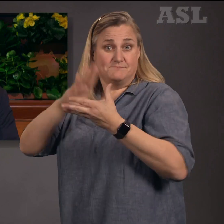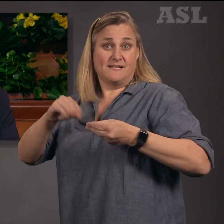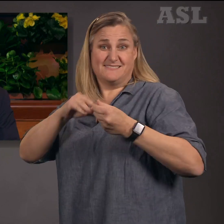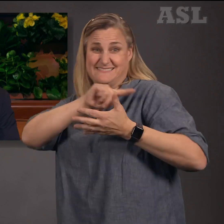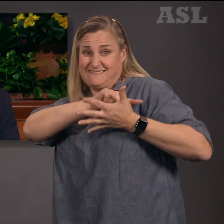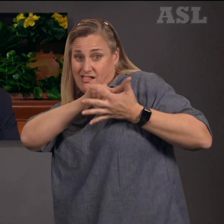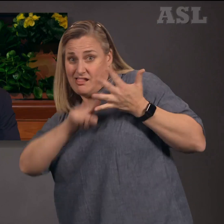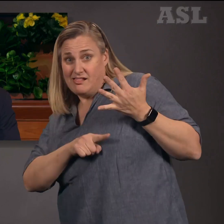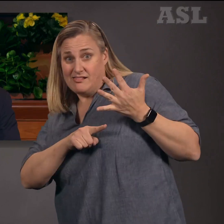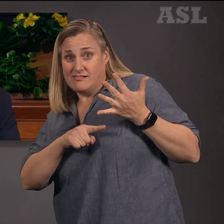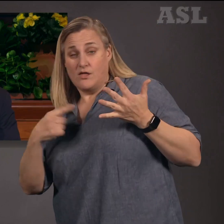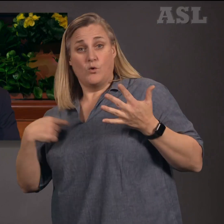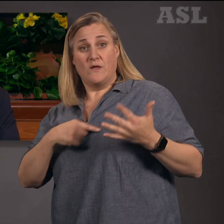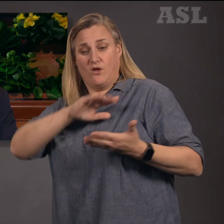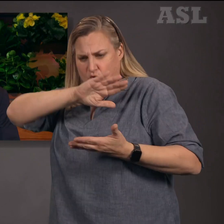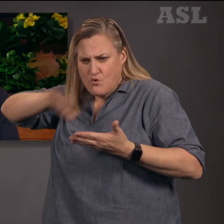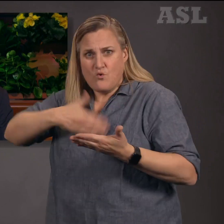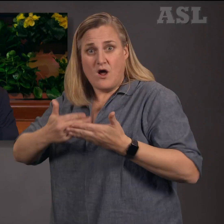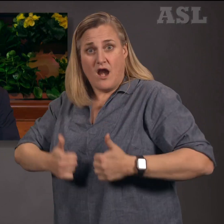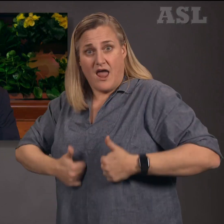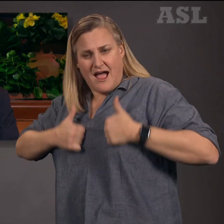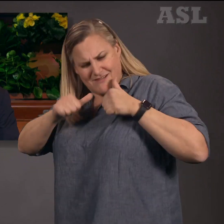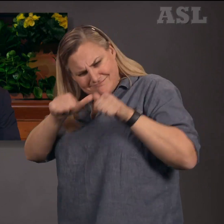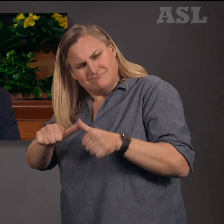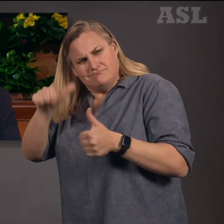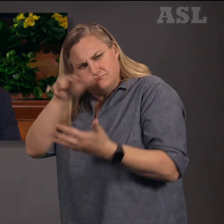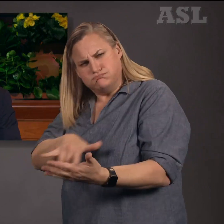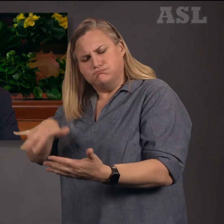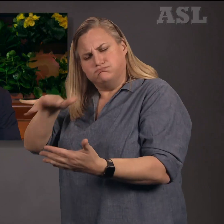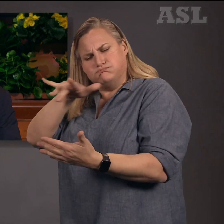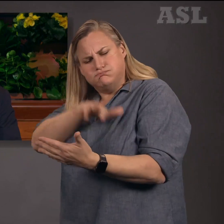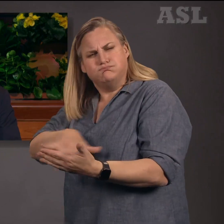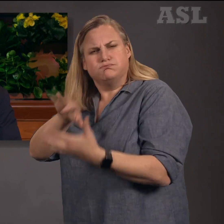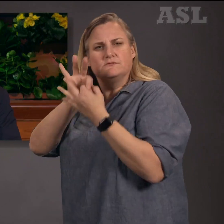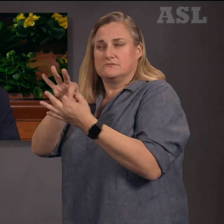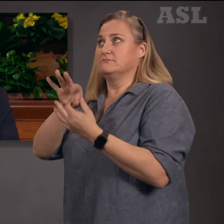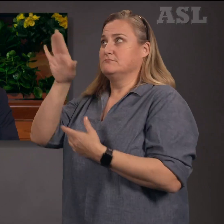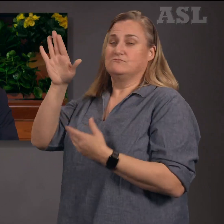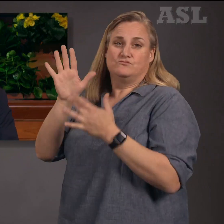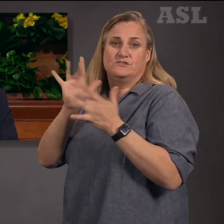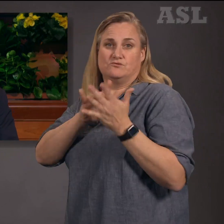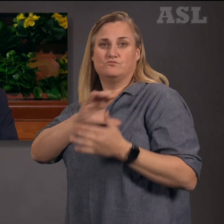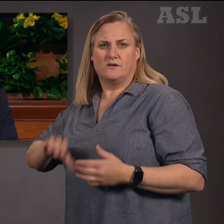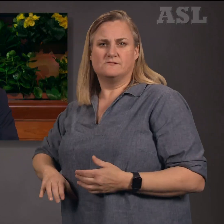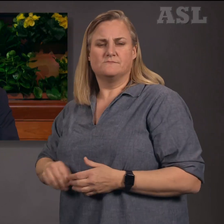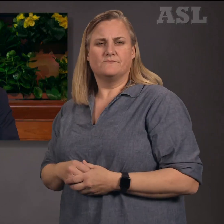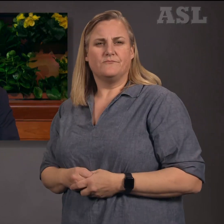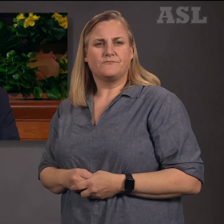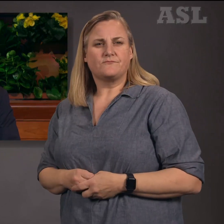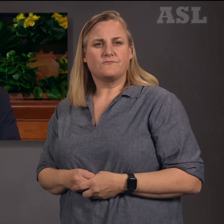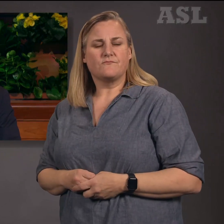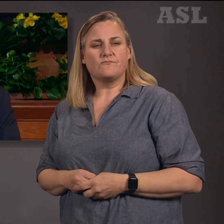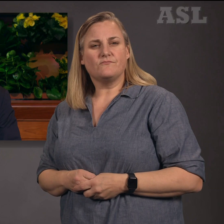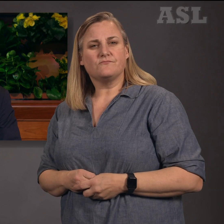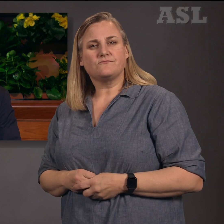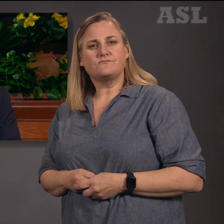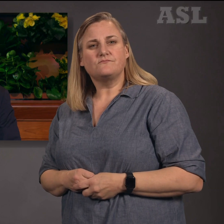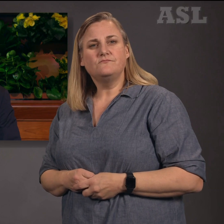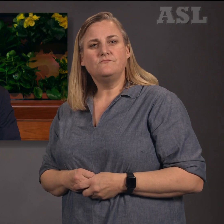ministry, His teachings, His infinite atonement, including His glorious resurrection. We will study His promises and the